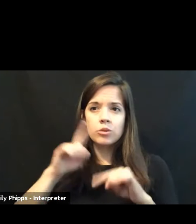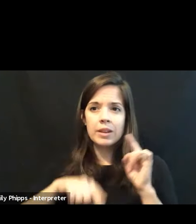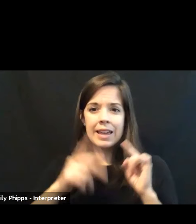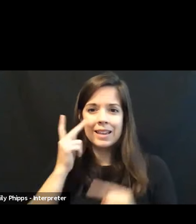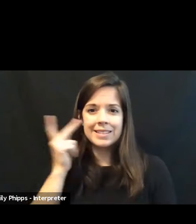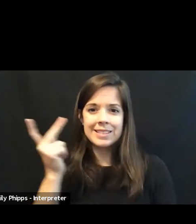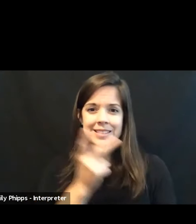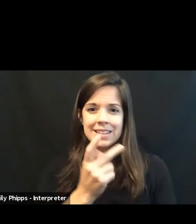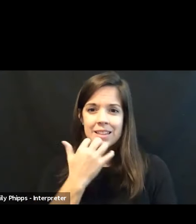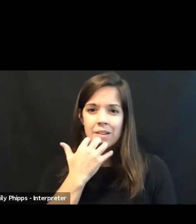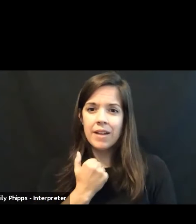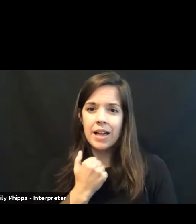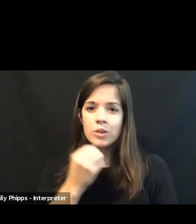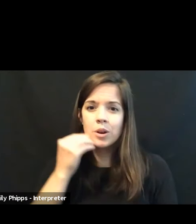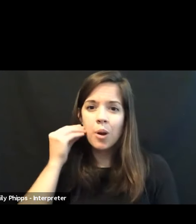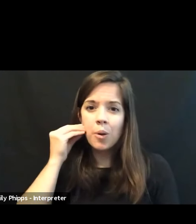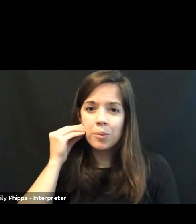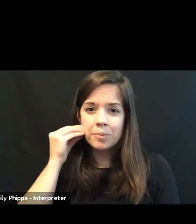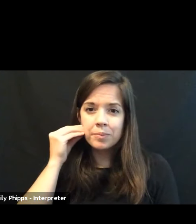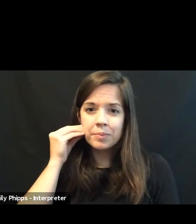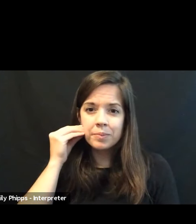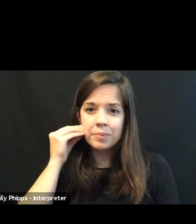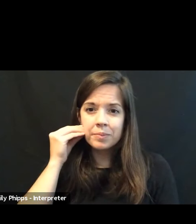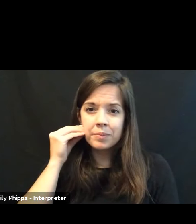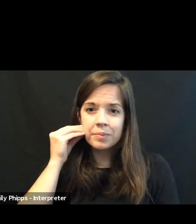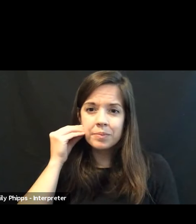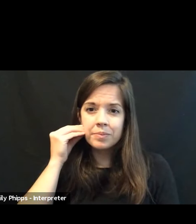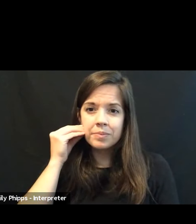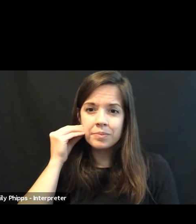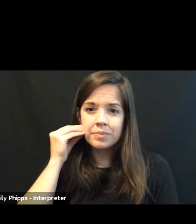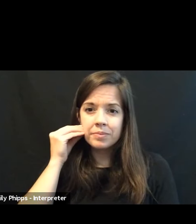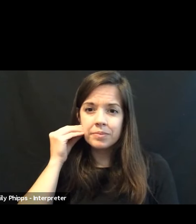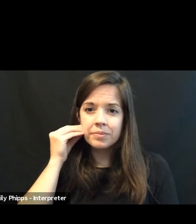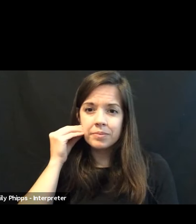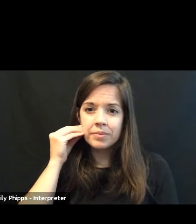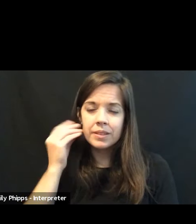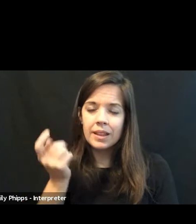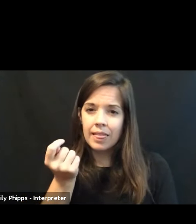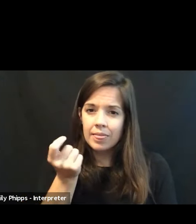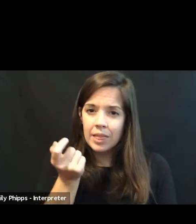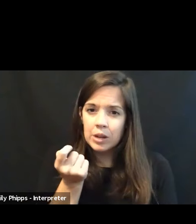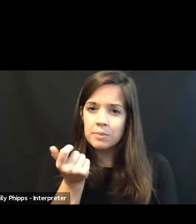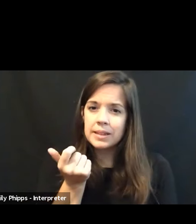home, but there's a little bit of a